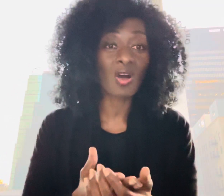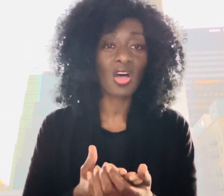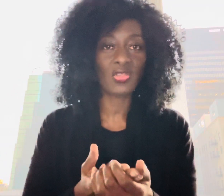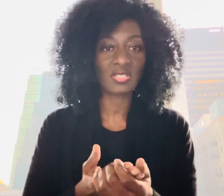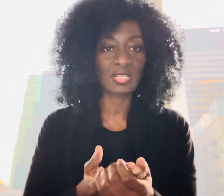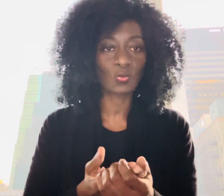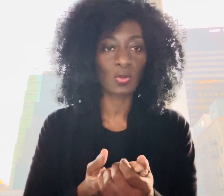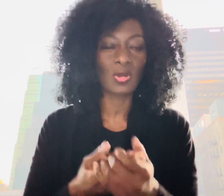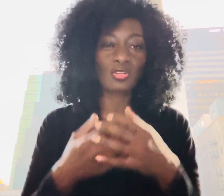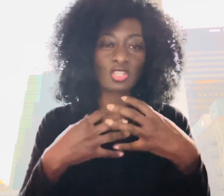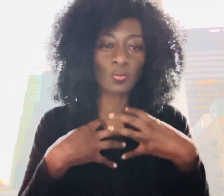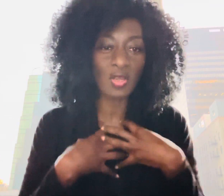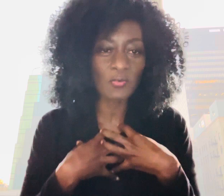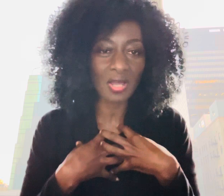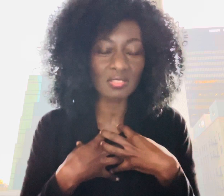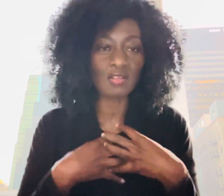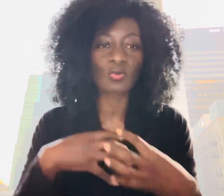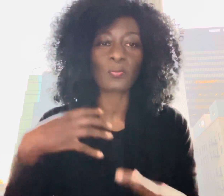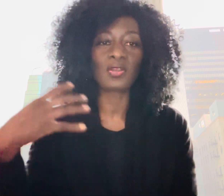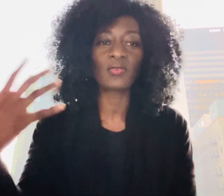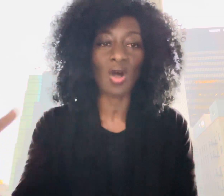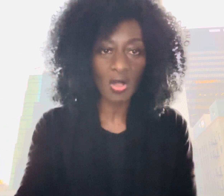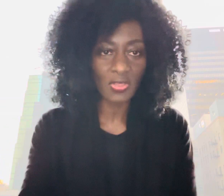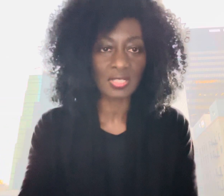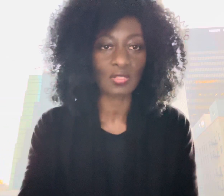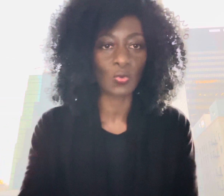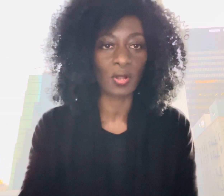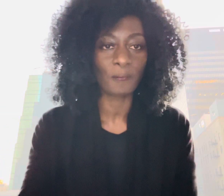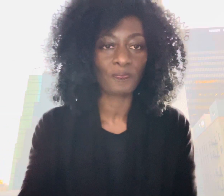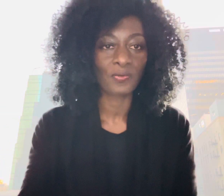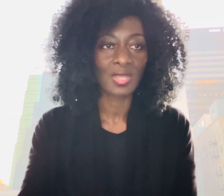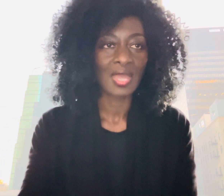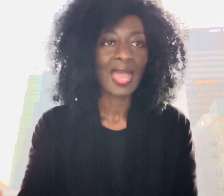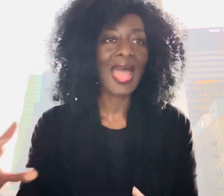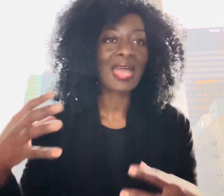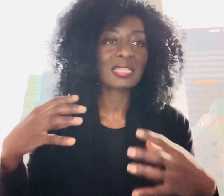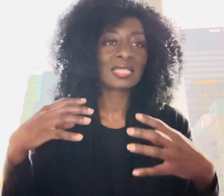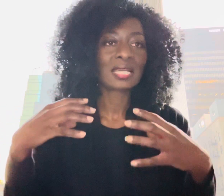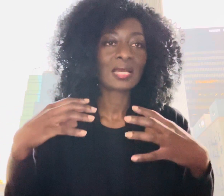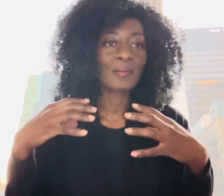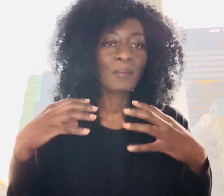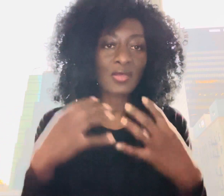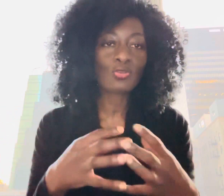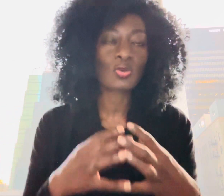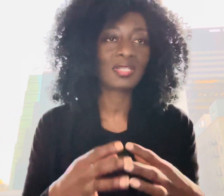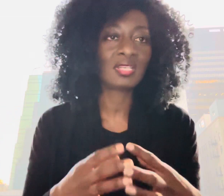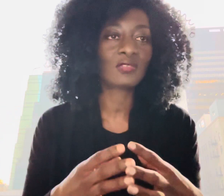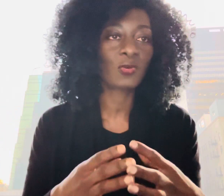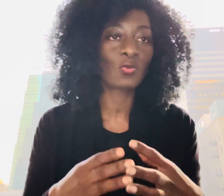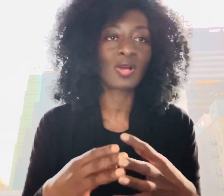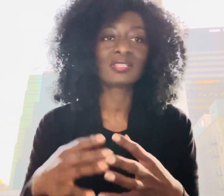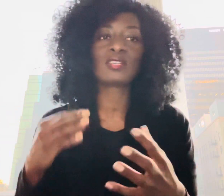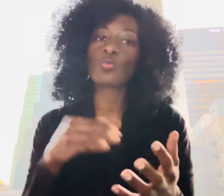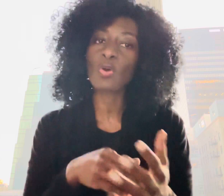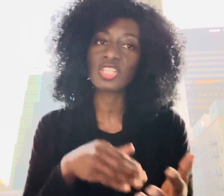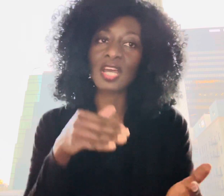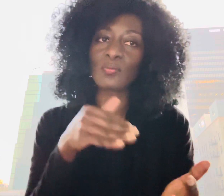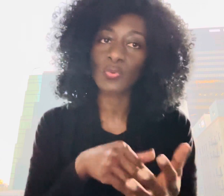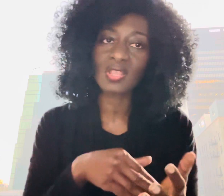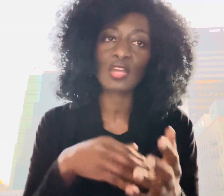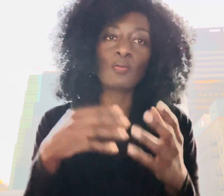others as well we're not just praying for ourselves we're praying for others as well and Matthew 26 41 says watch and pray that you